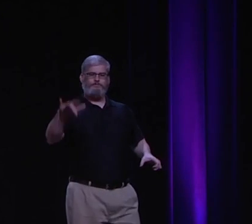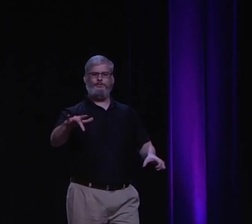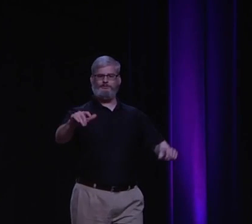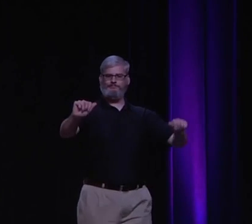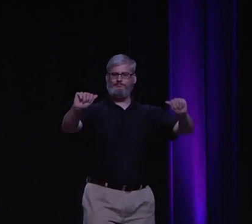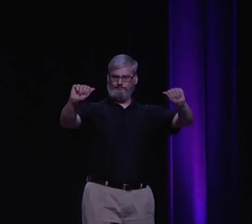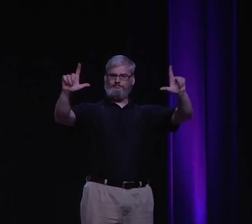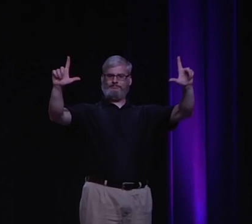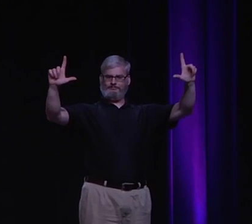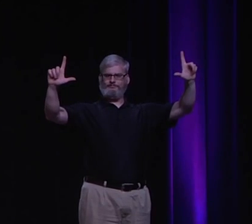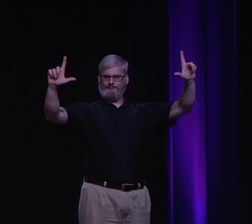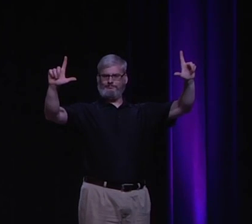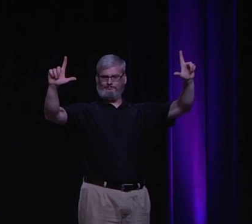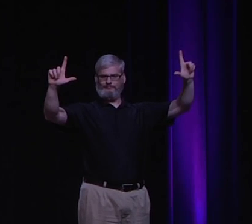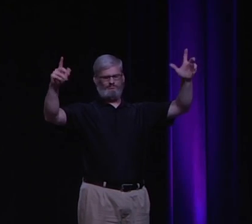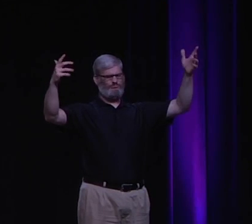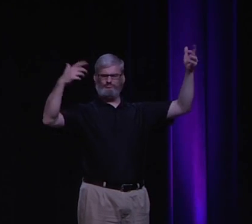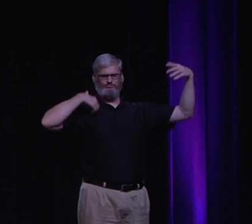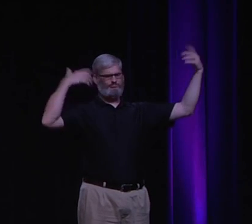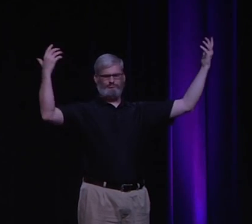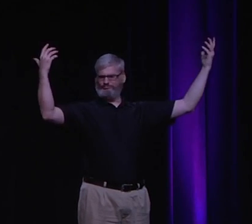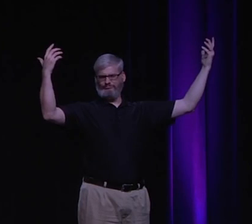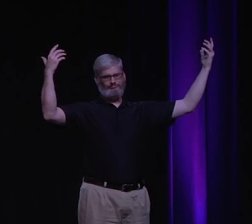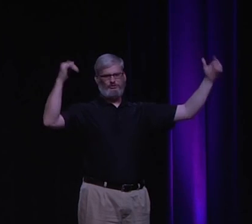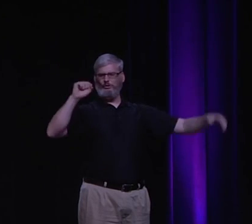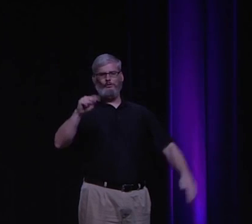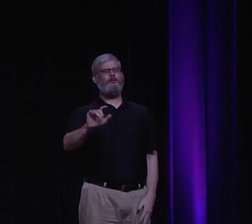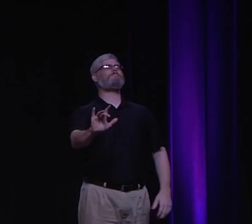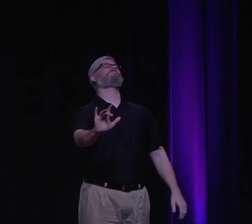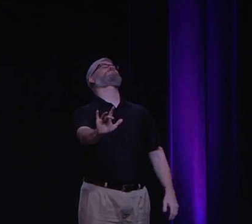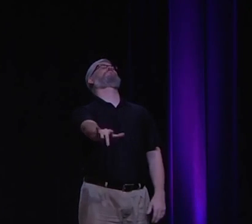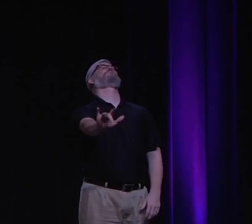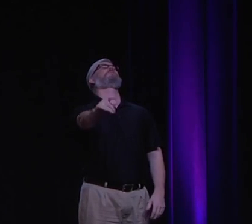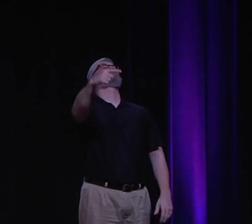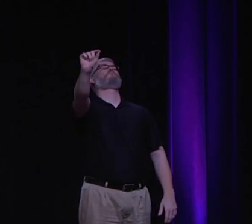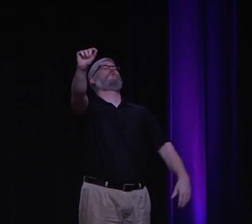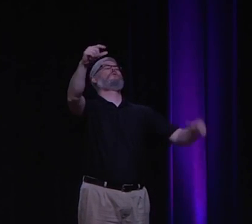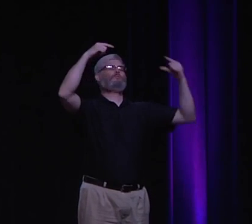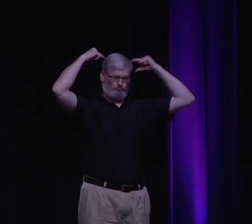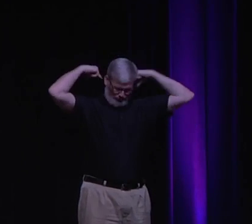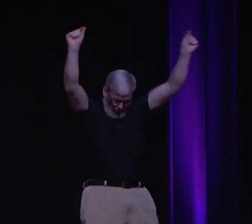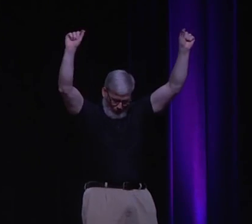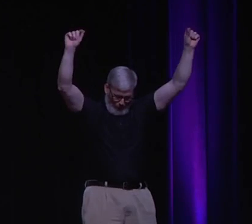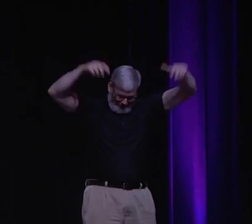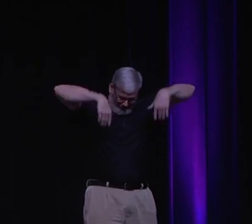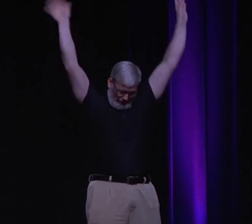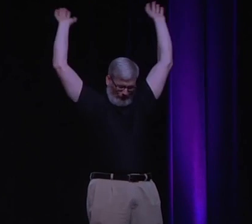it. And as soon as I got my degree, I made the announcement. I said, I